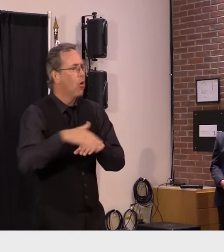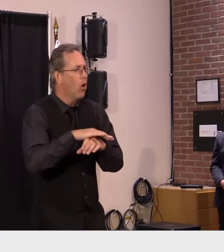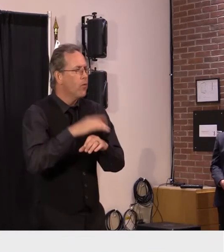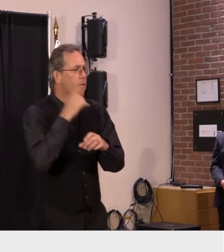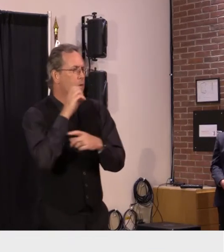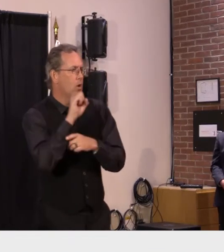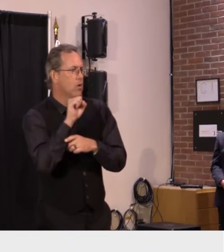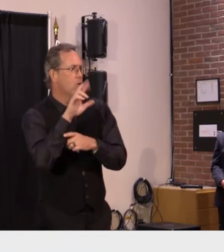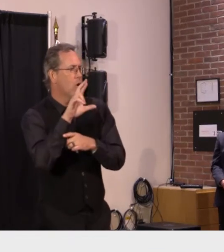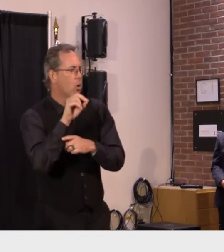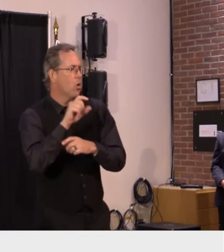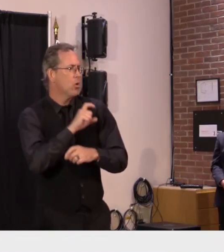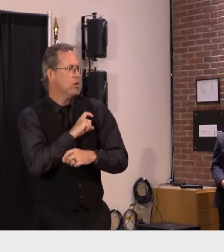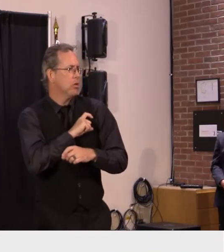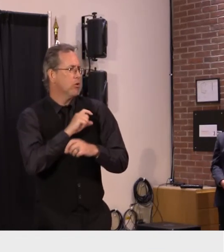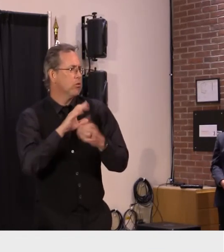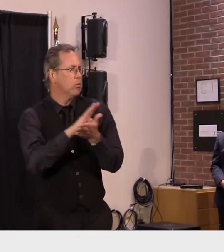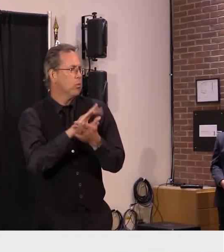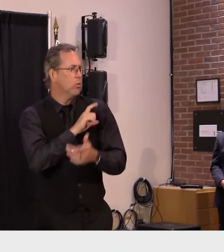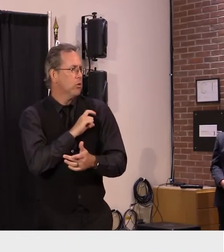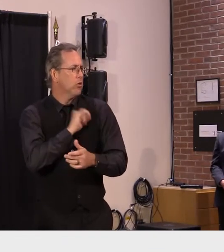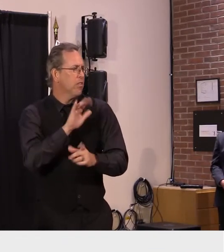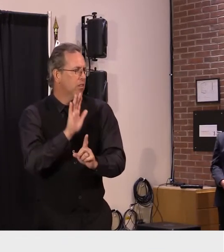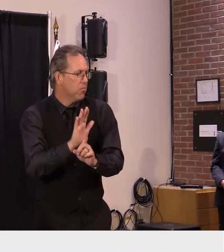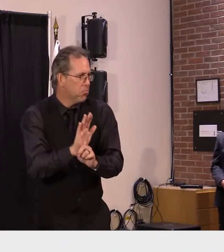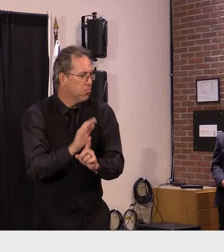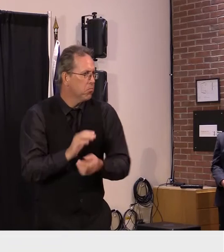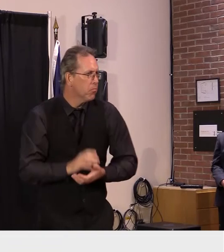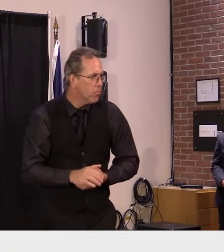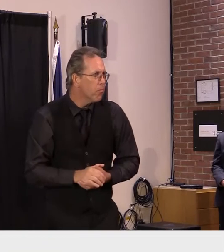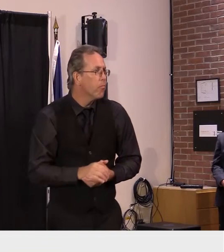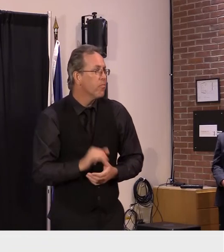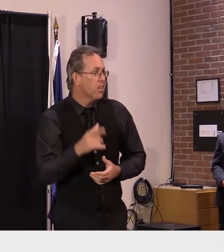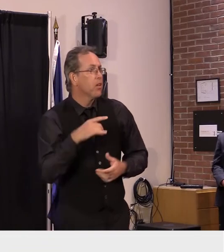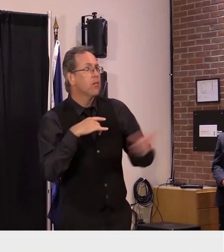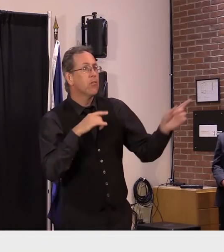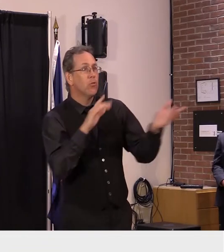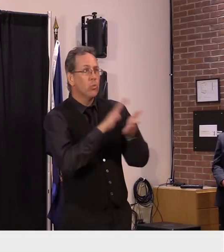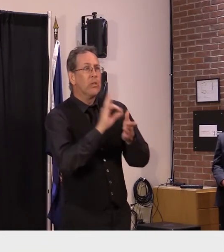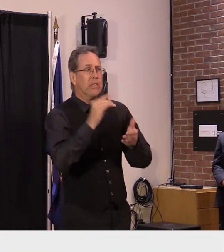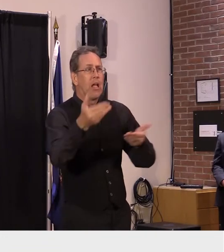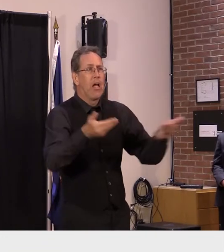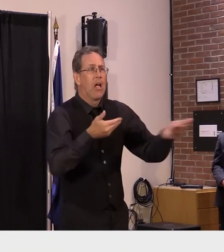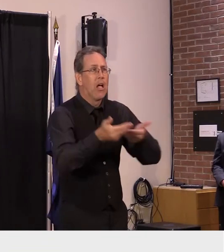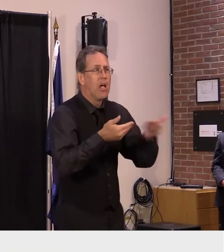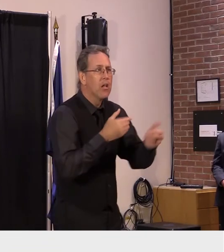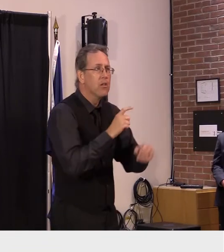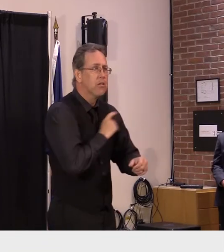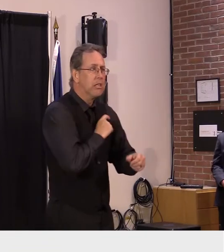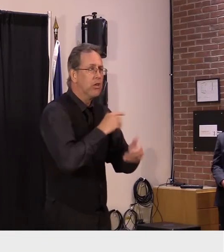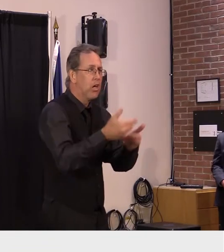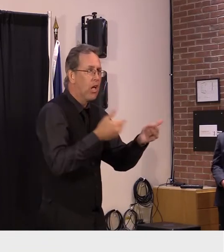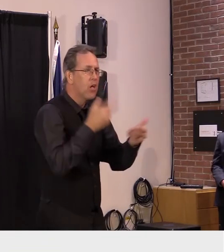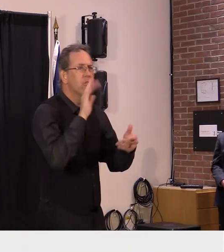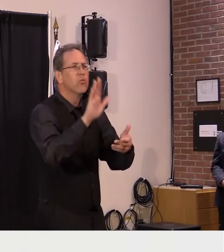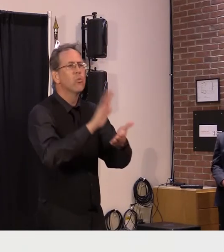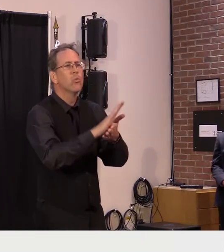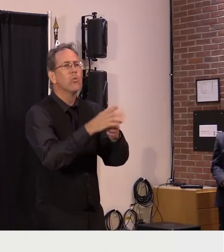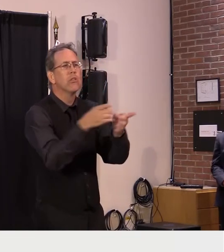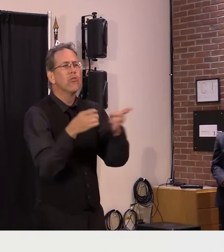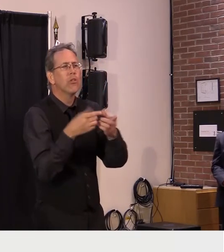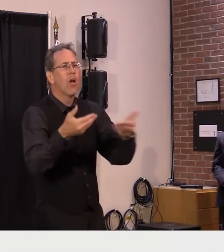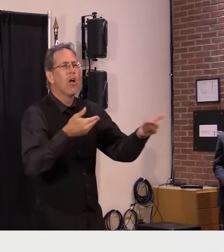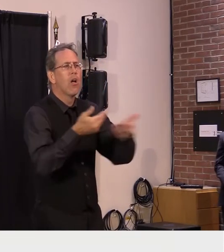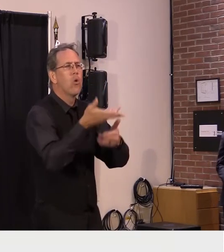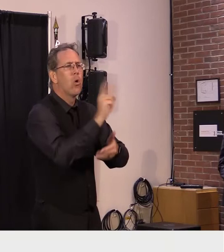of school districts deploying them um more recently that you know it is a local option and it is something that districts